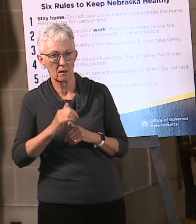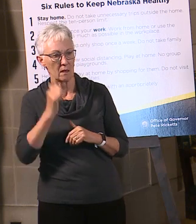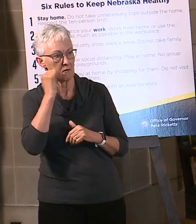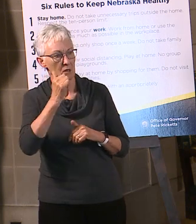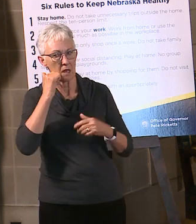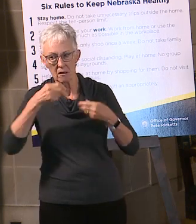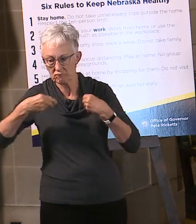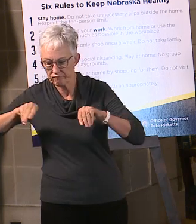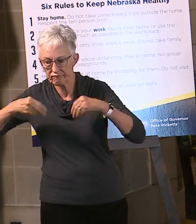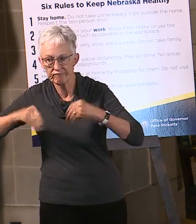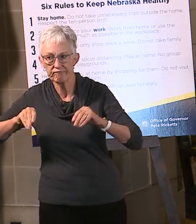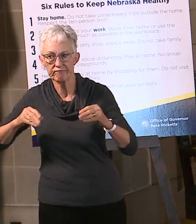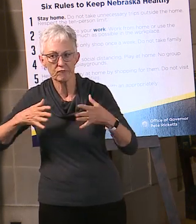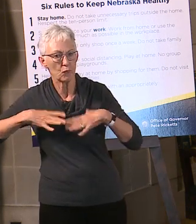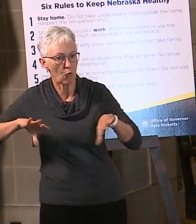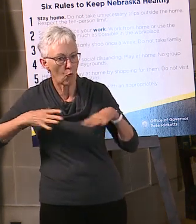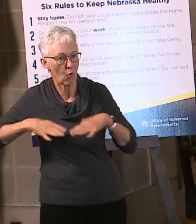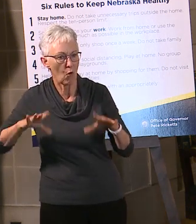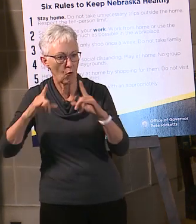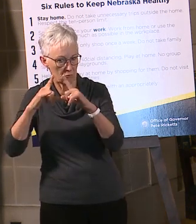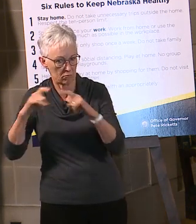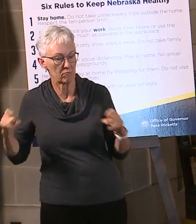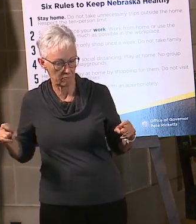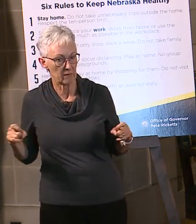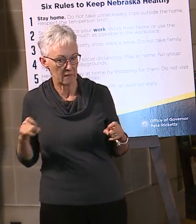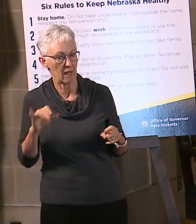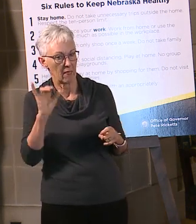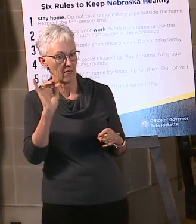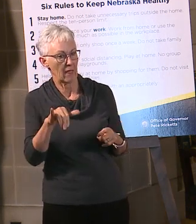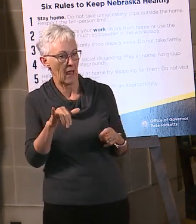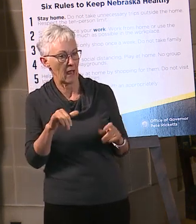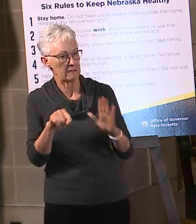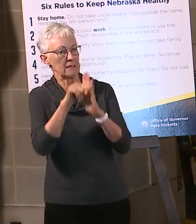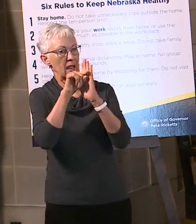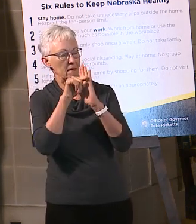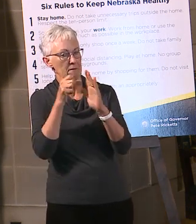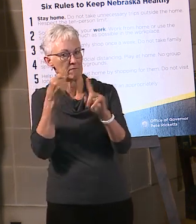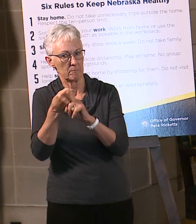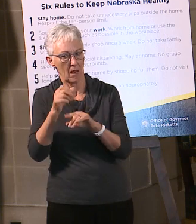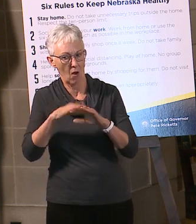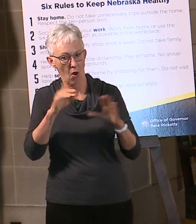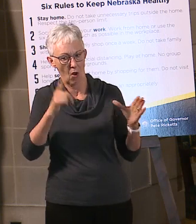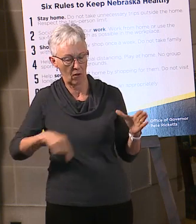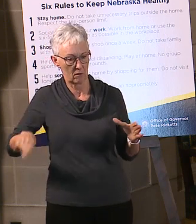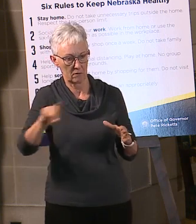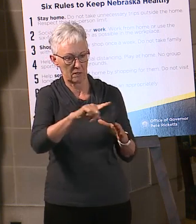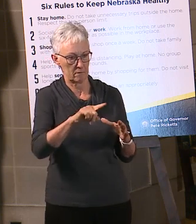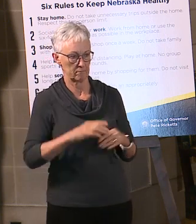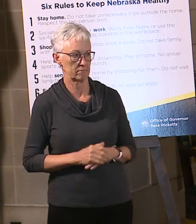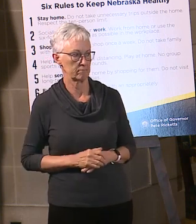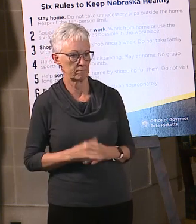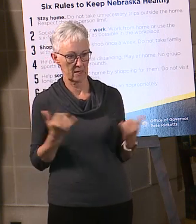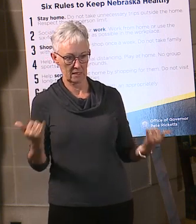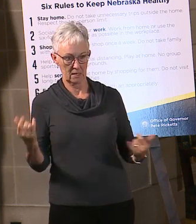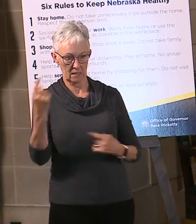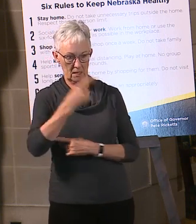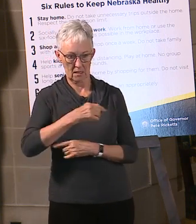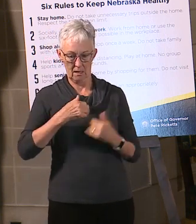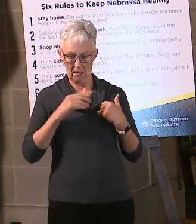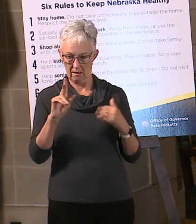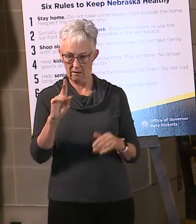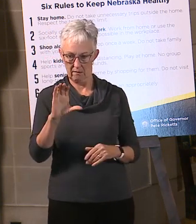that we've put in place. And so, today, we've got Kathy Land, who is the State Director of the Nebraska Center for Business Development,